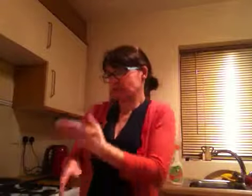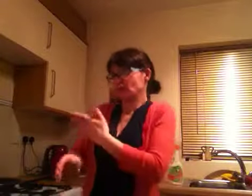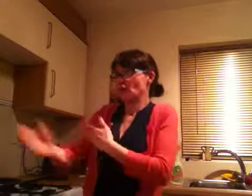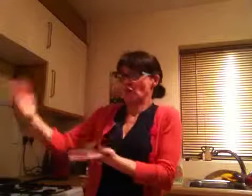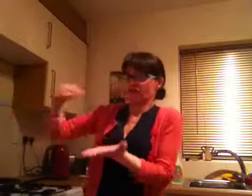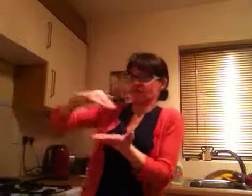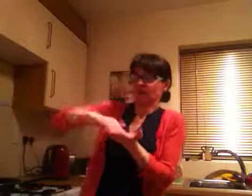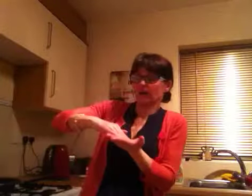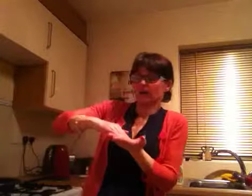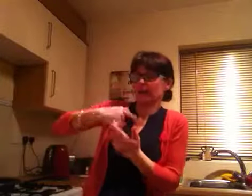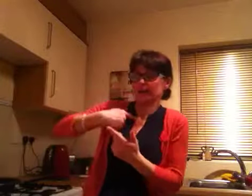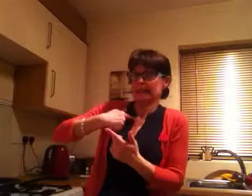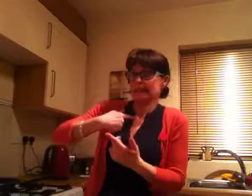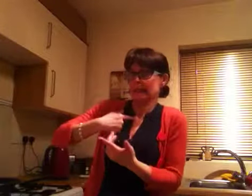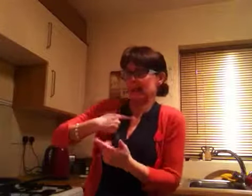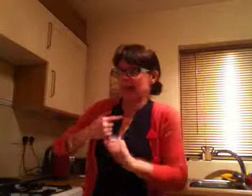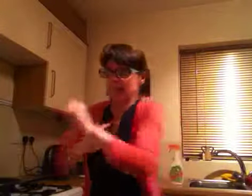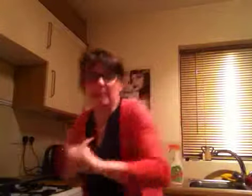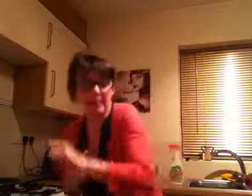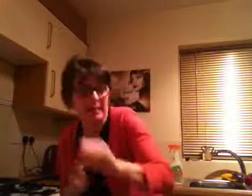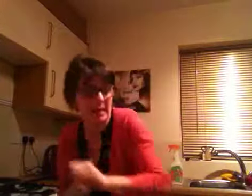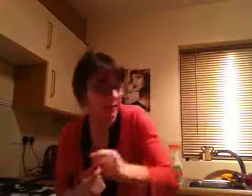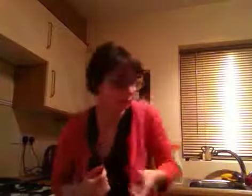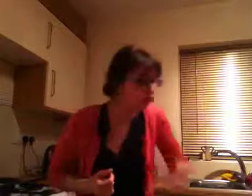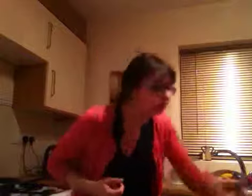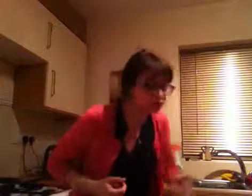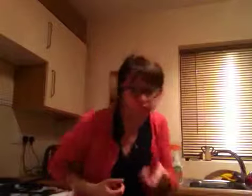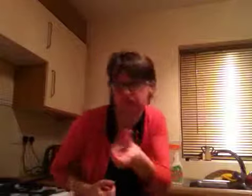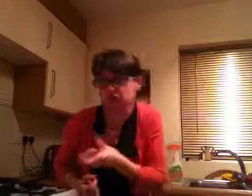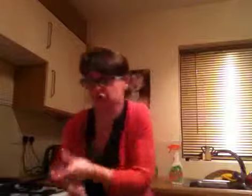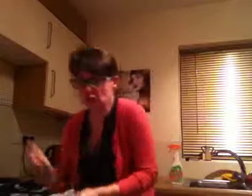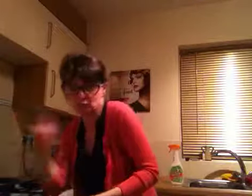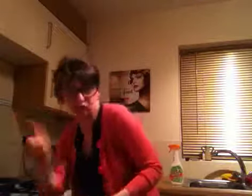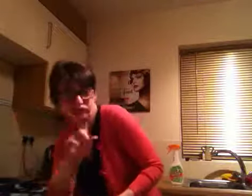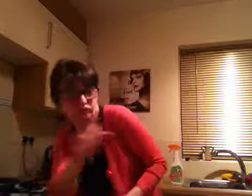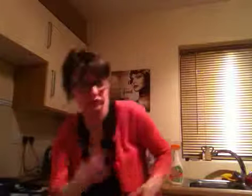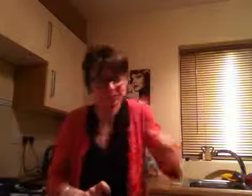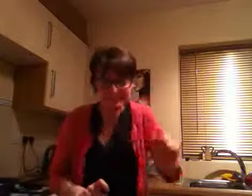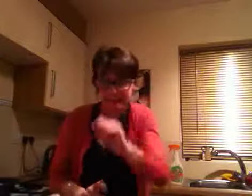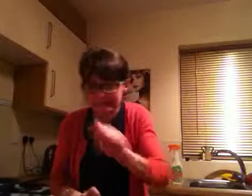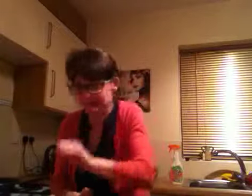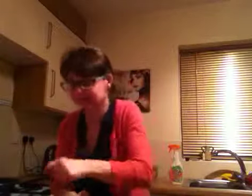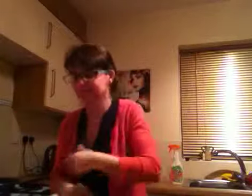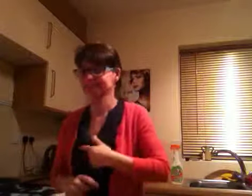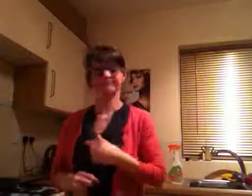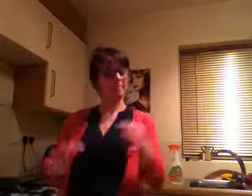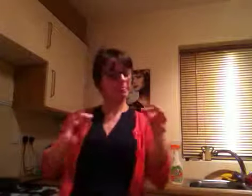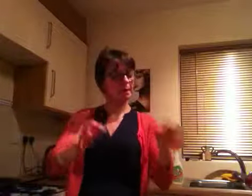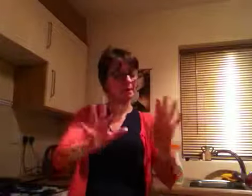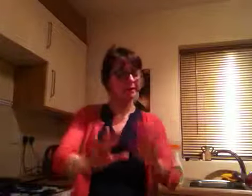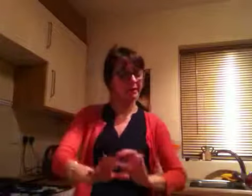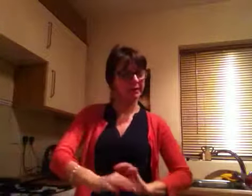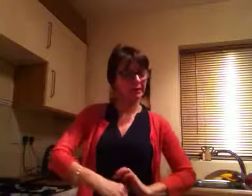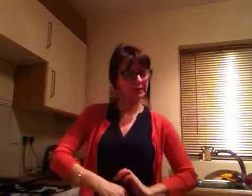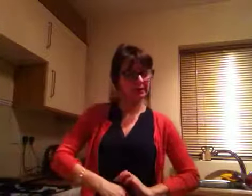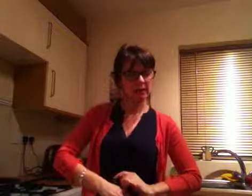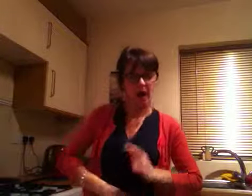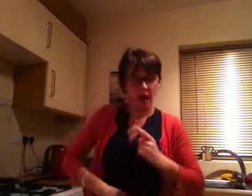but then I would panic. Things looked too thick and span, as if I was questioning her cleaning